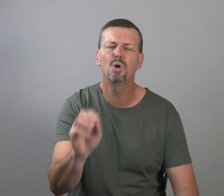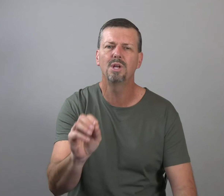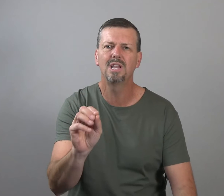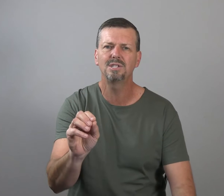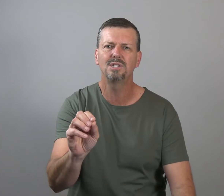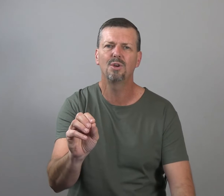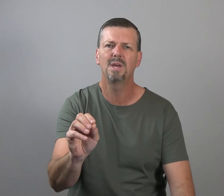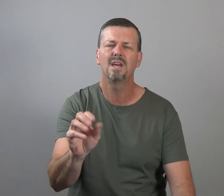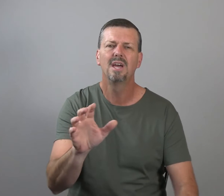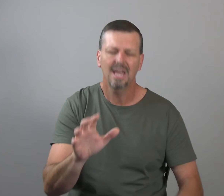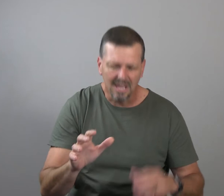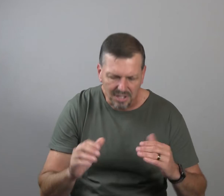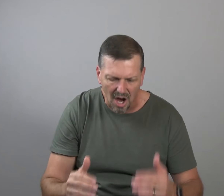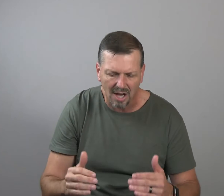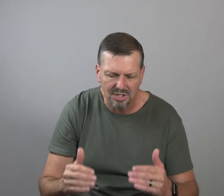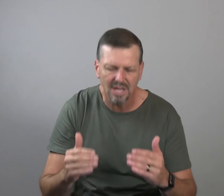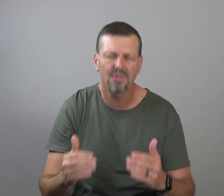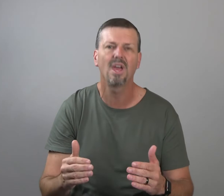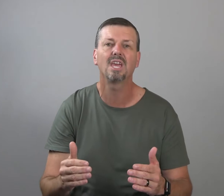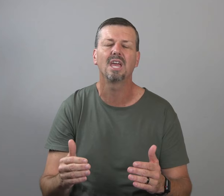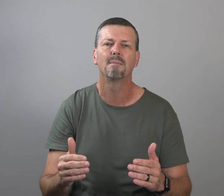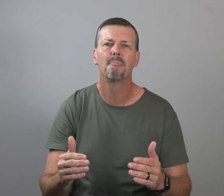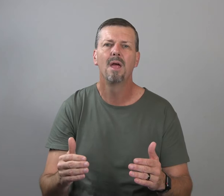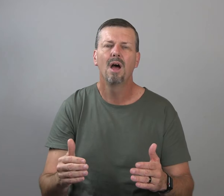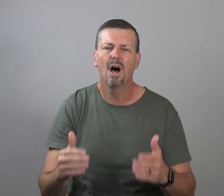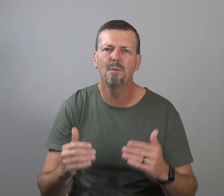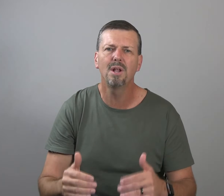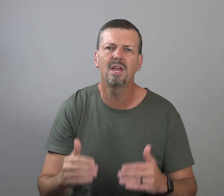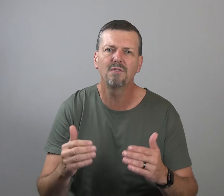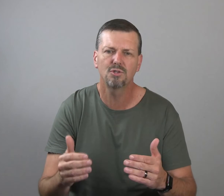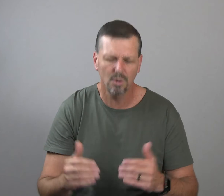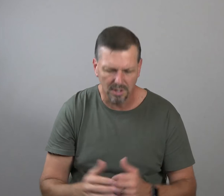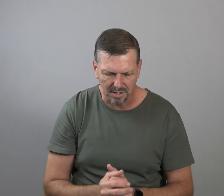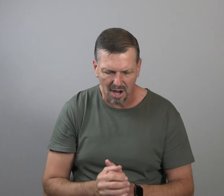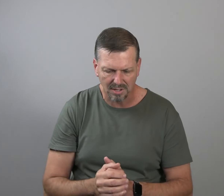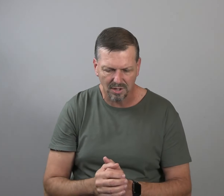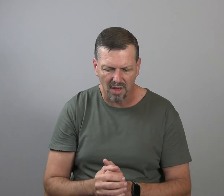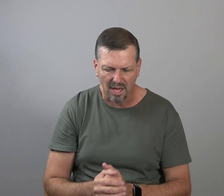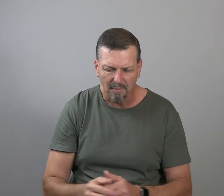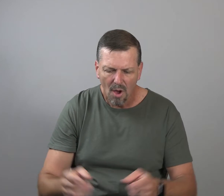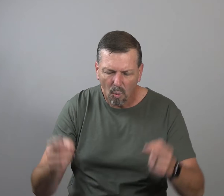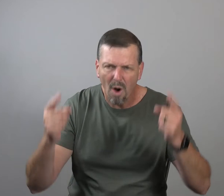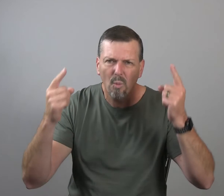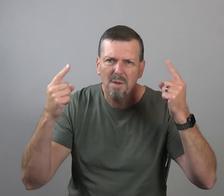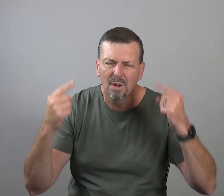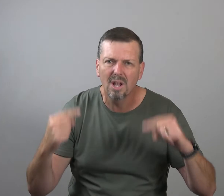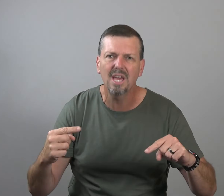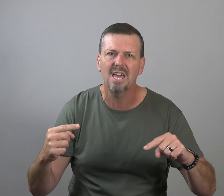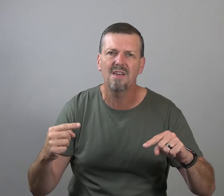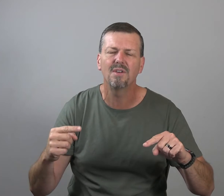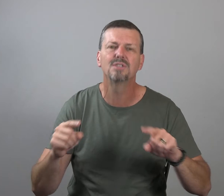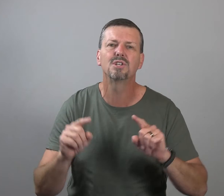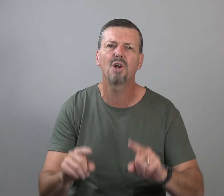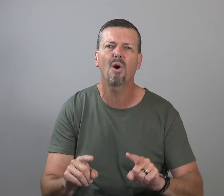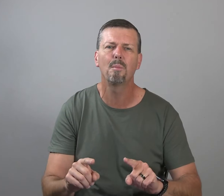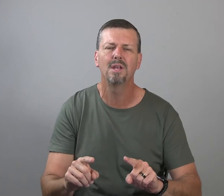rooted, listen to me, in toxic thinking. Unbelief is rooted in toxic thinking. What we believe is determined